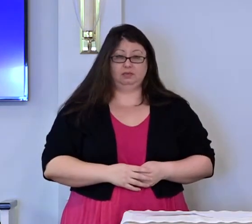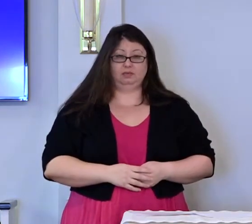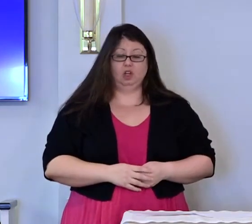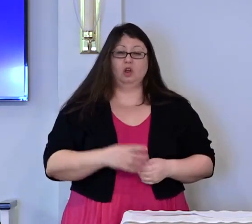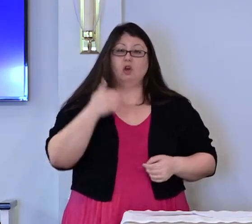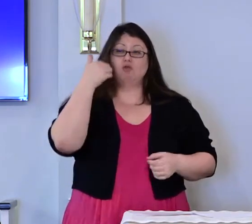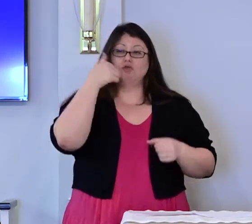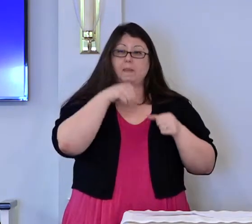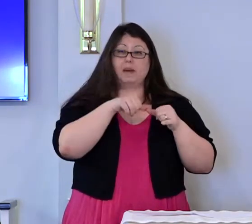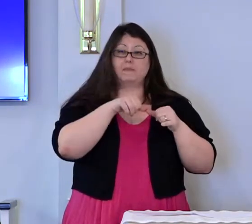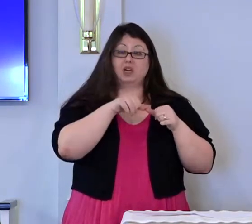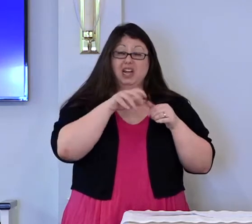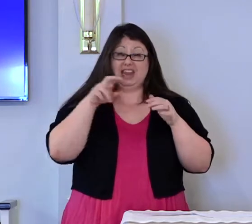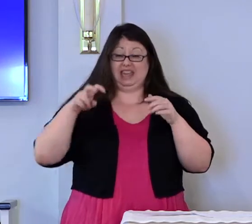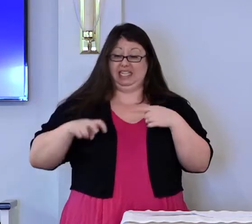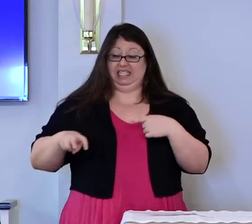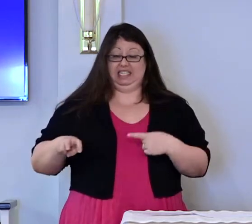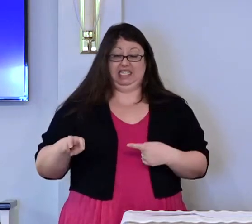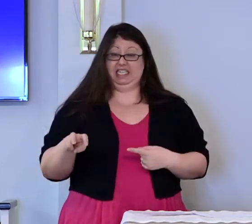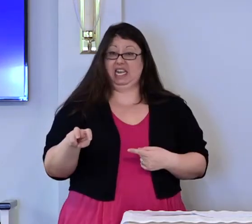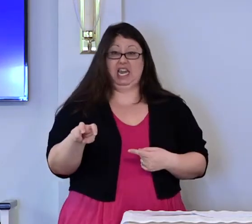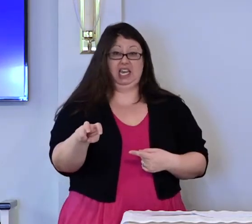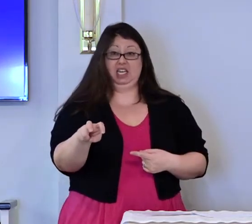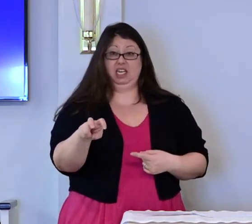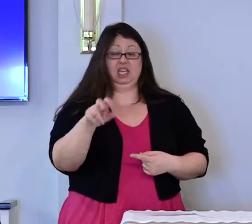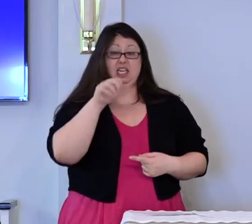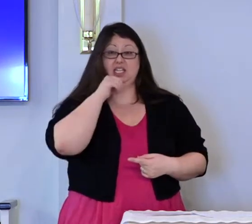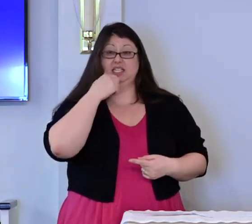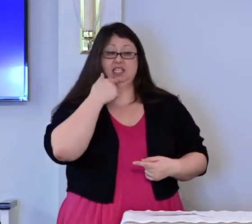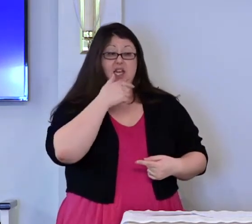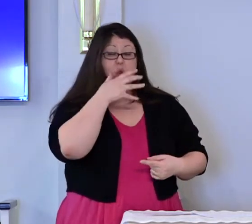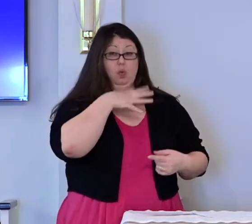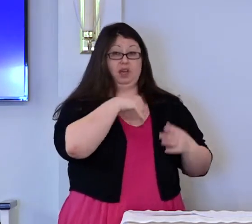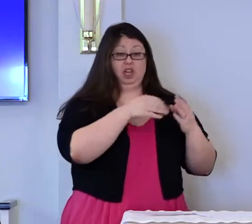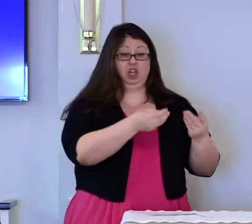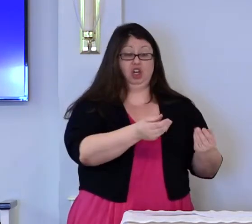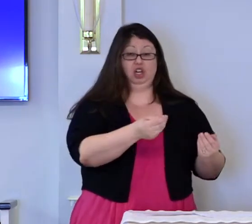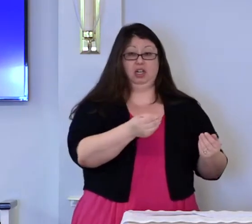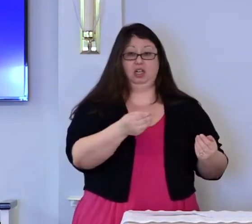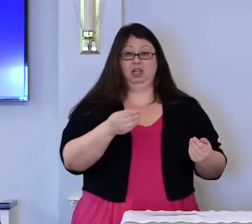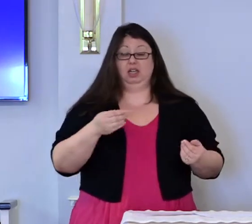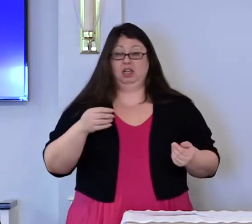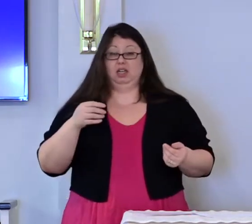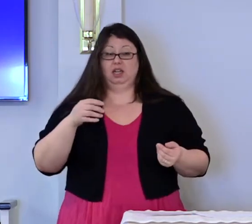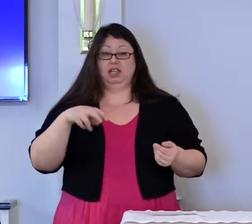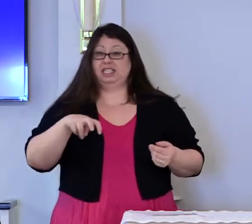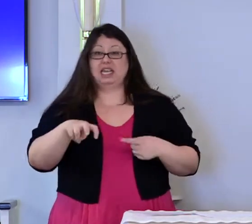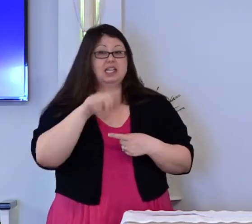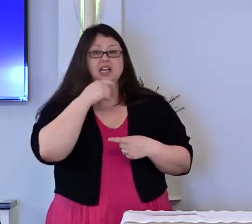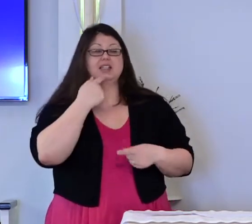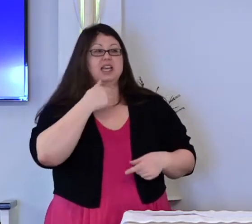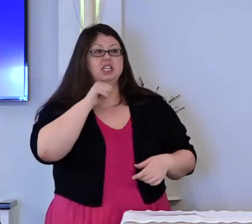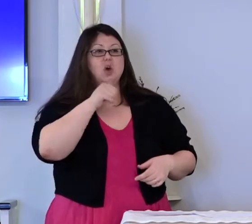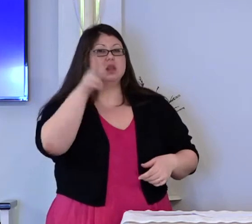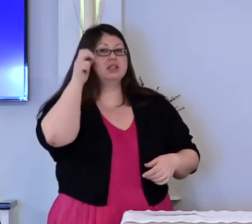Remember that the snake does not say to the woman in the garden, disobey God.